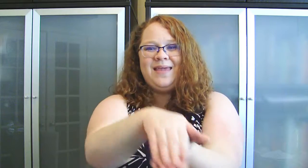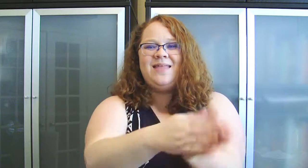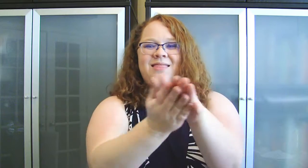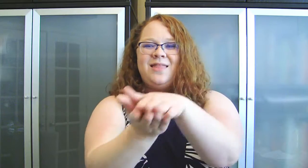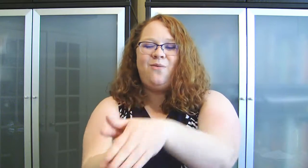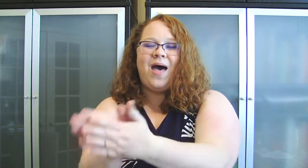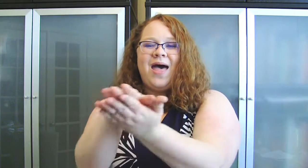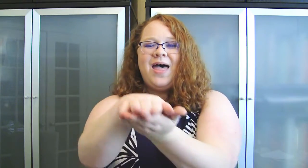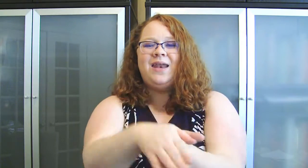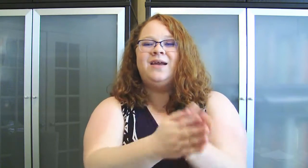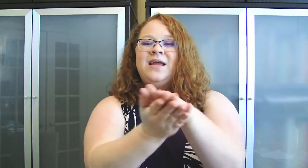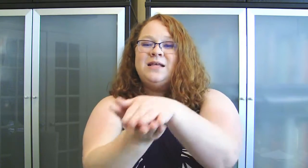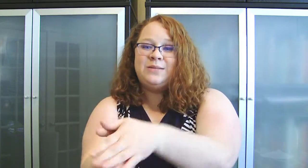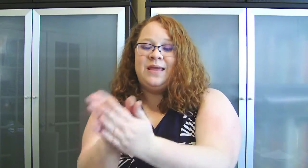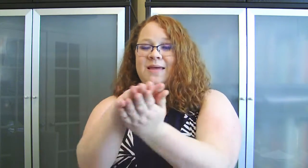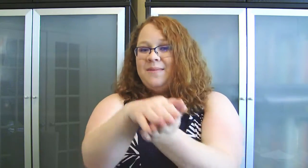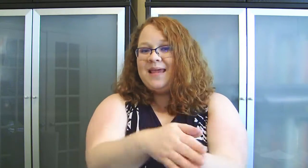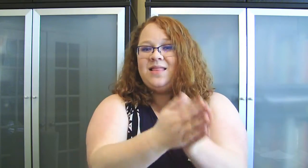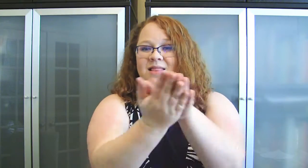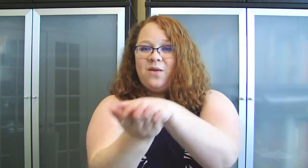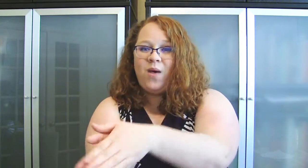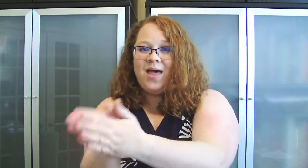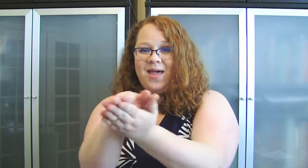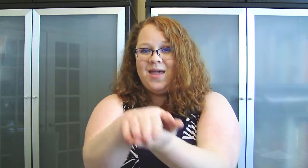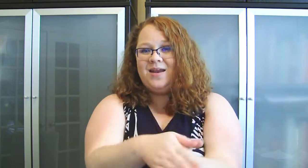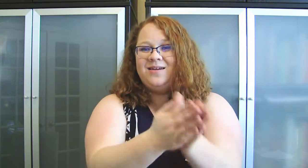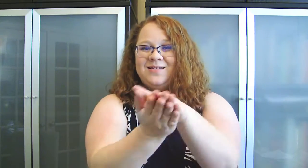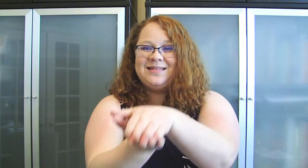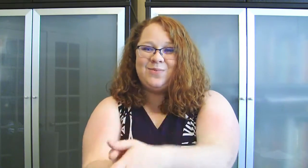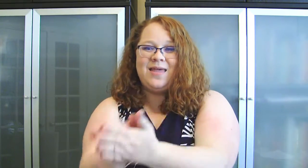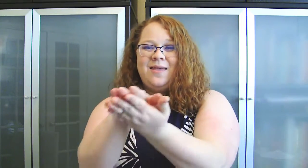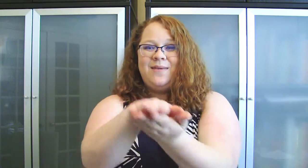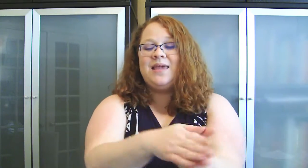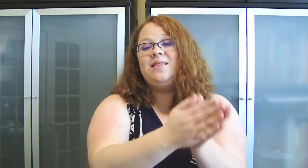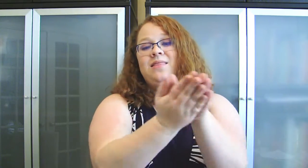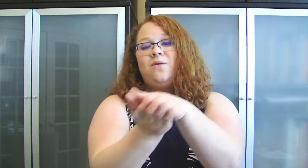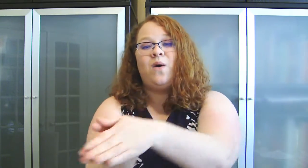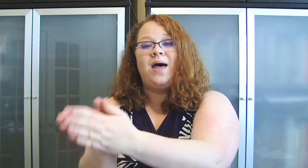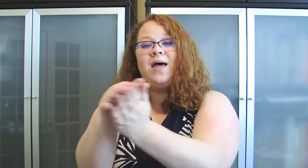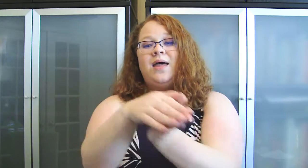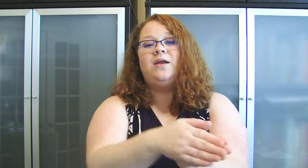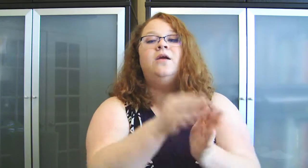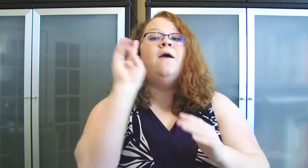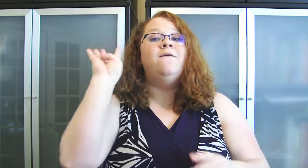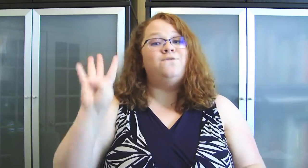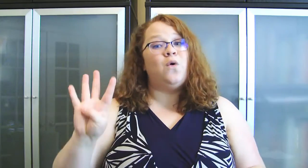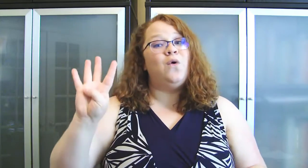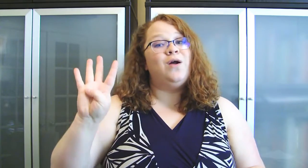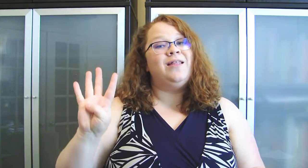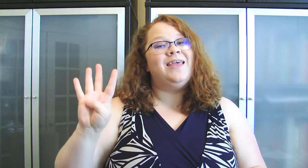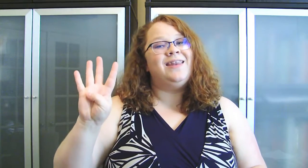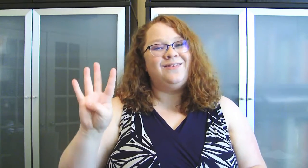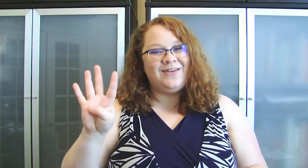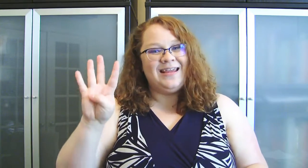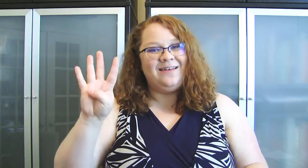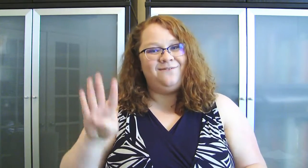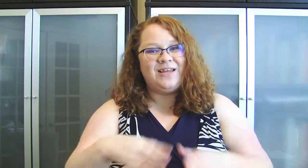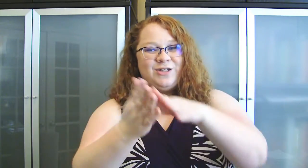in the water. Swimming in the water. Swimming in the water. Four little green fish